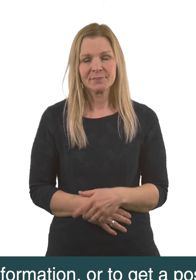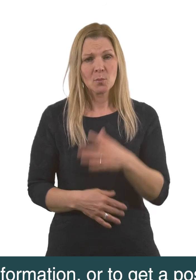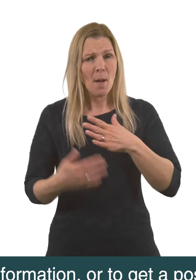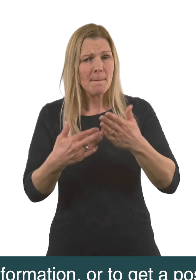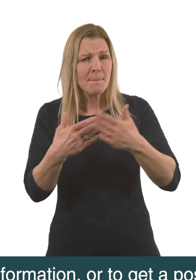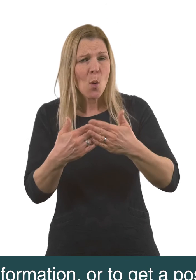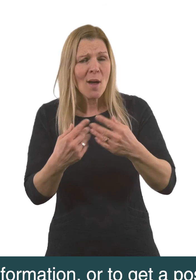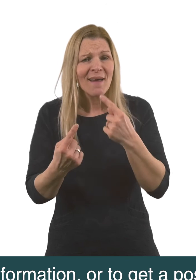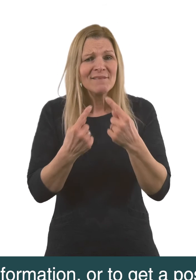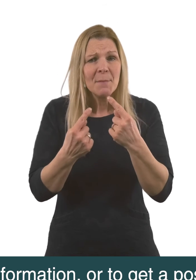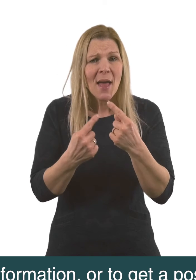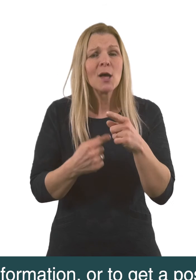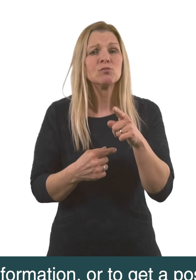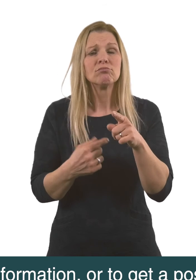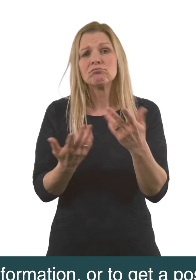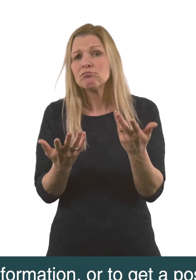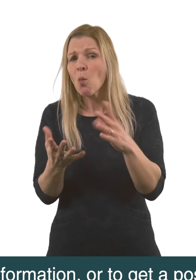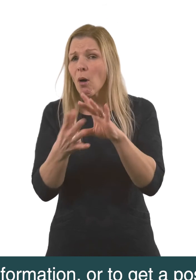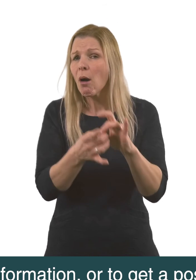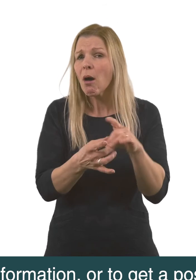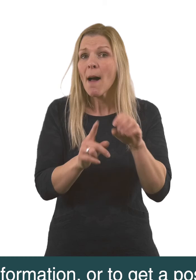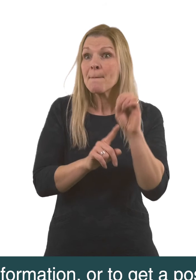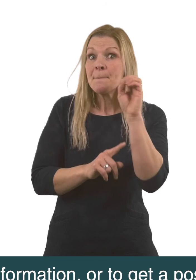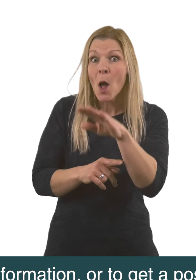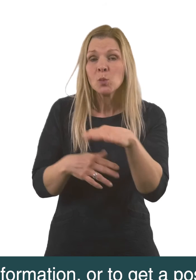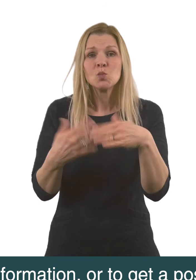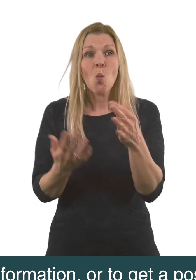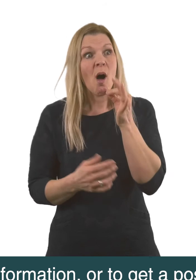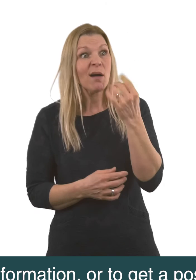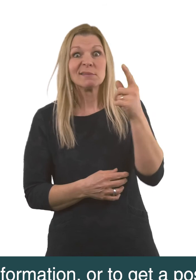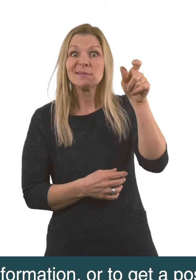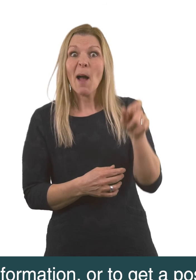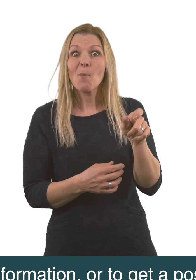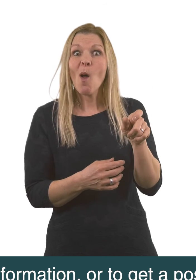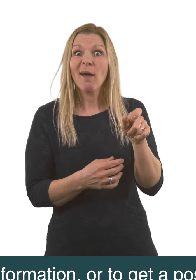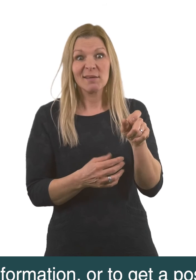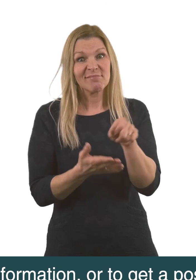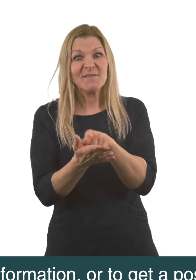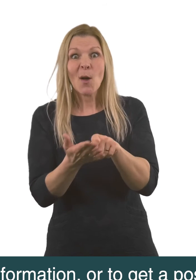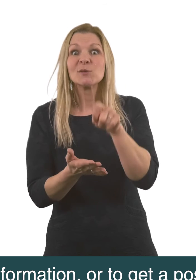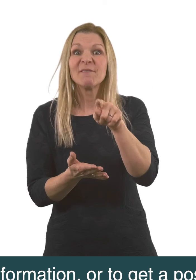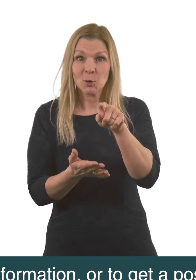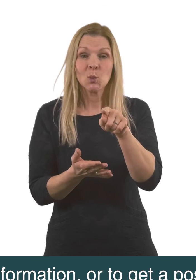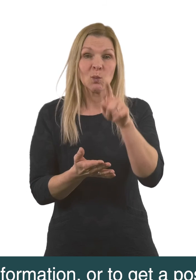For more information or to get a postal or proxy application form, go to the Electoral Commission website.